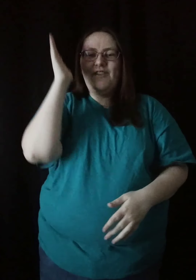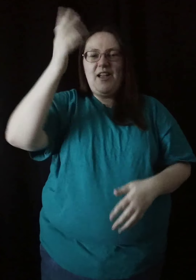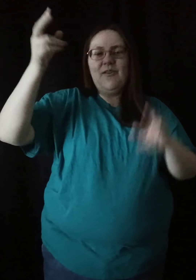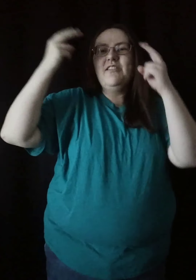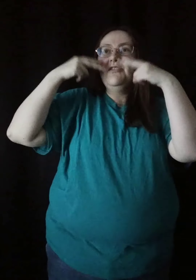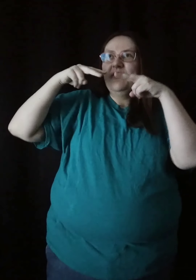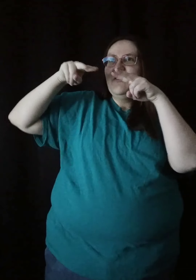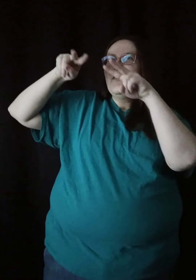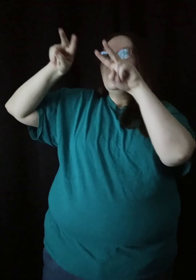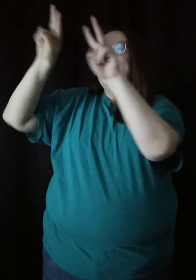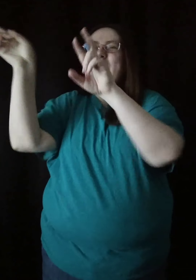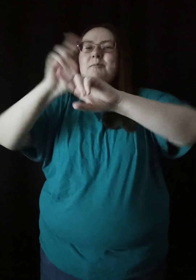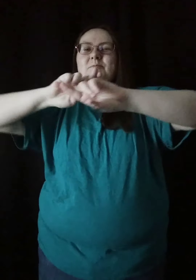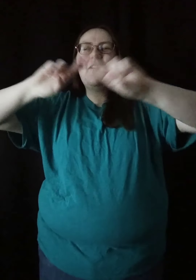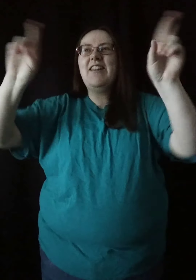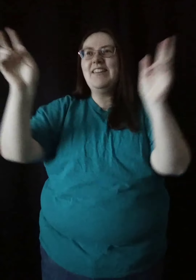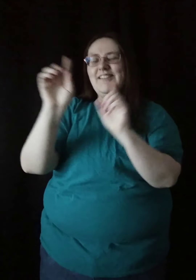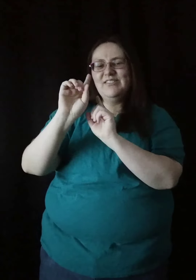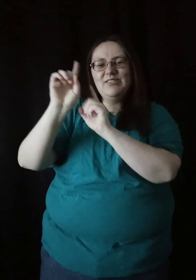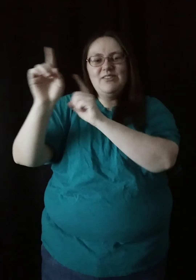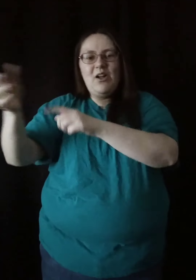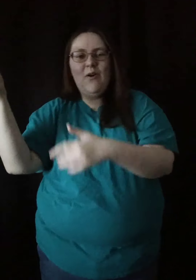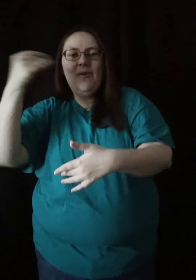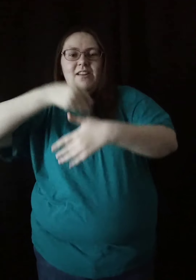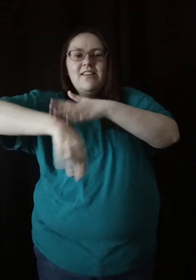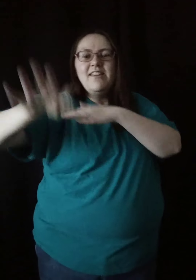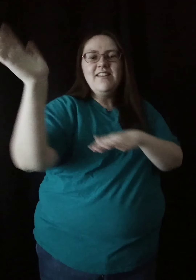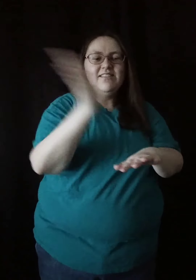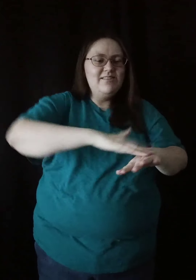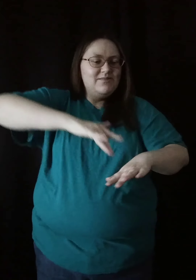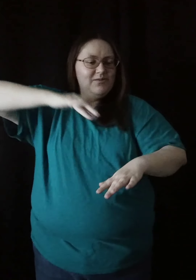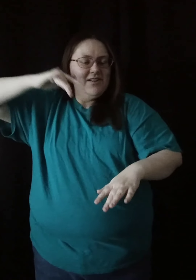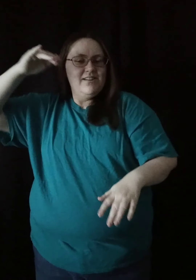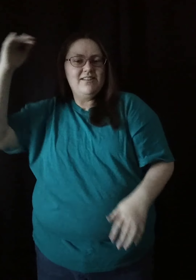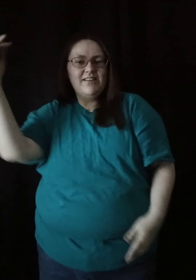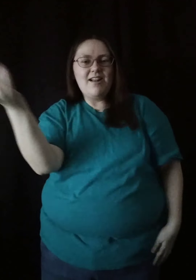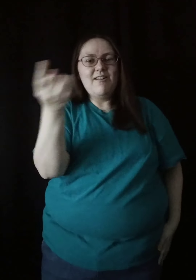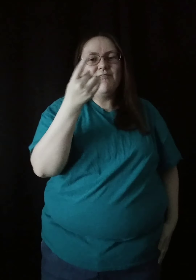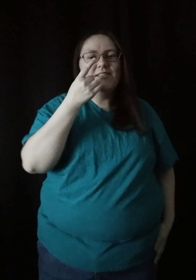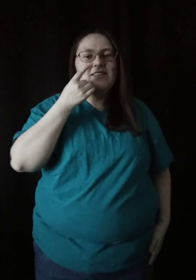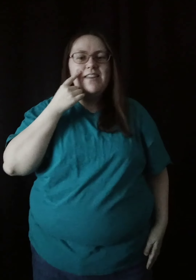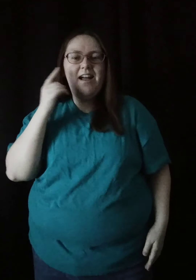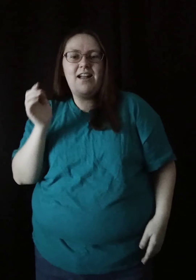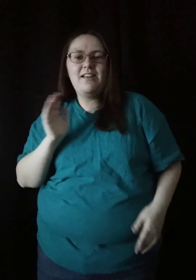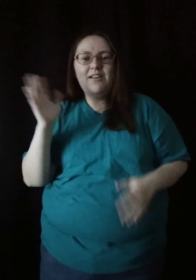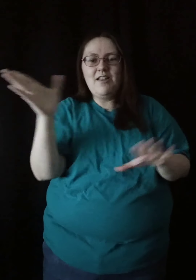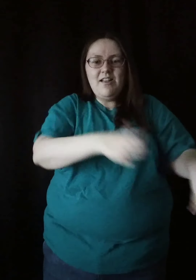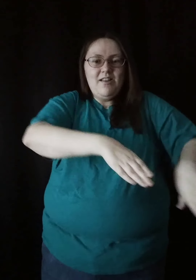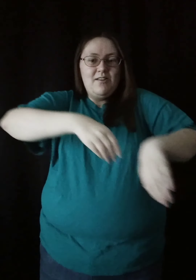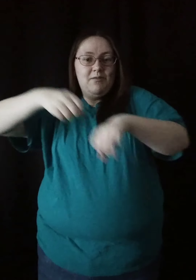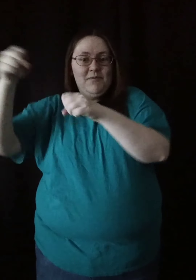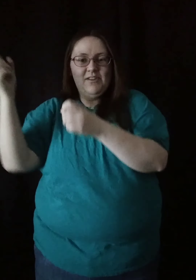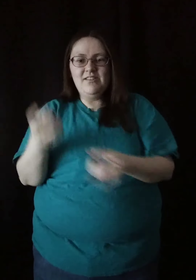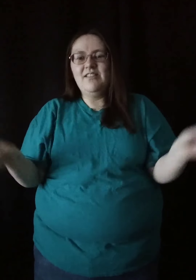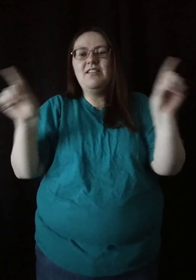found, looking up, ready to go In the twinkling of an eye, we will be